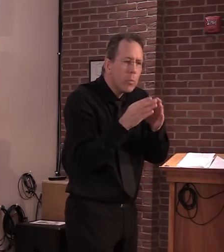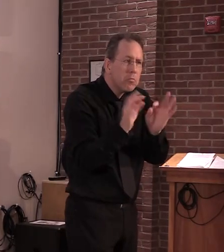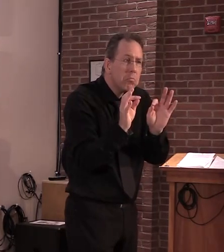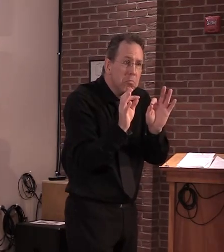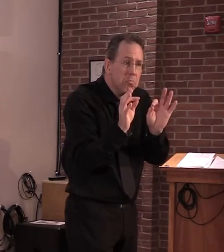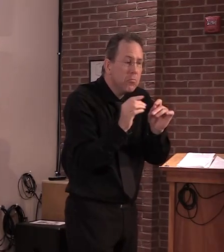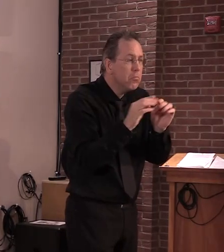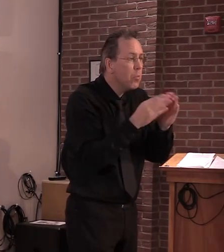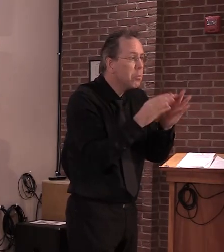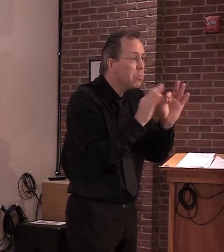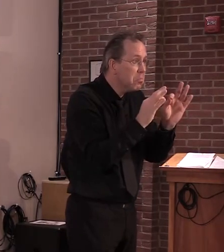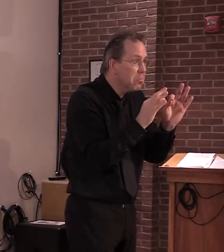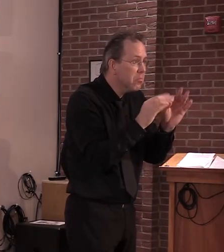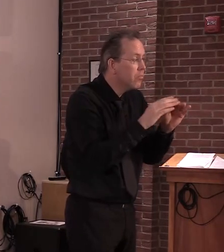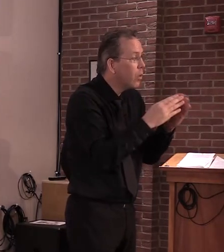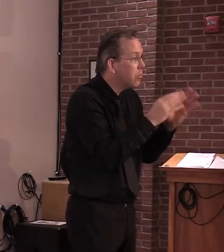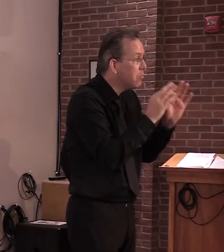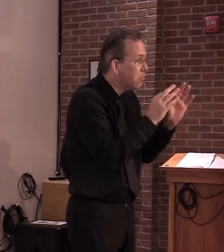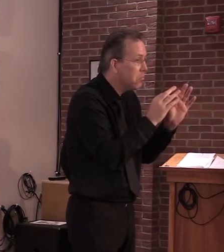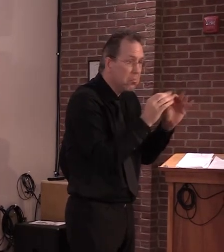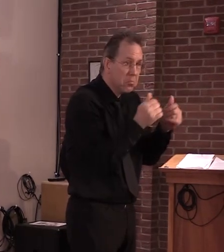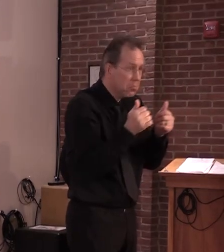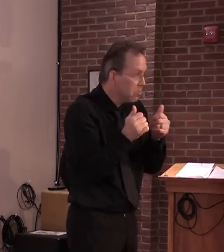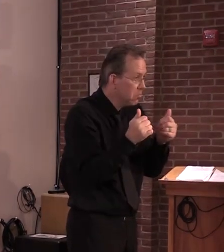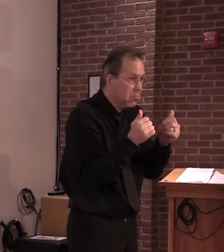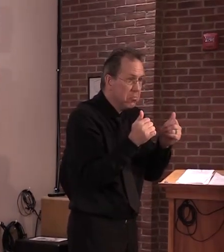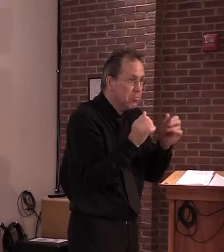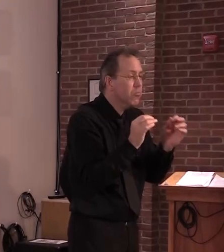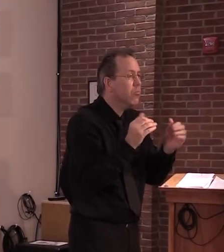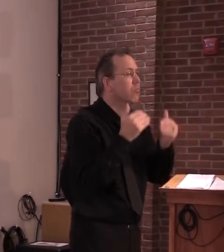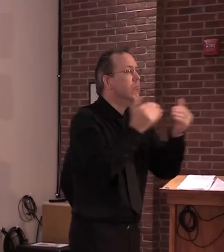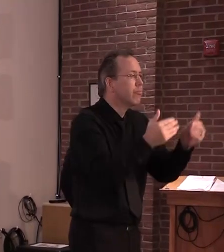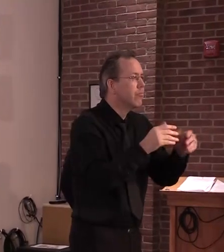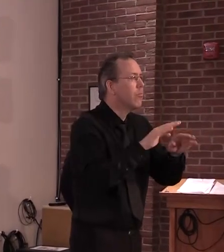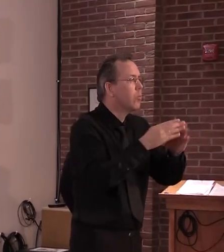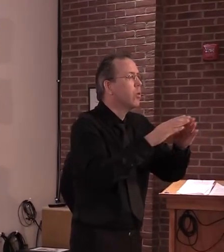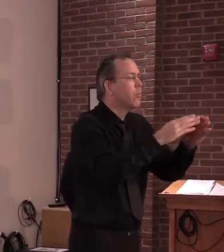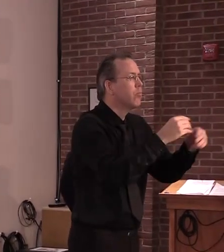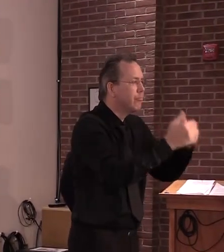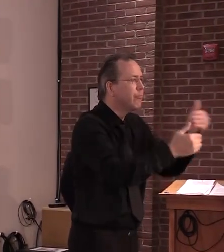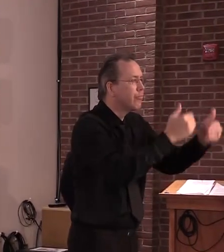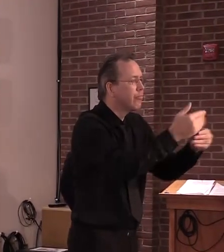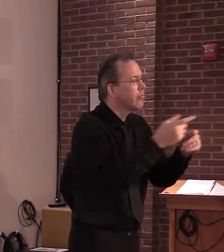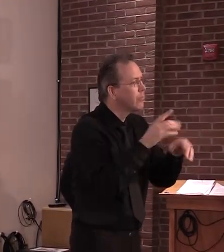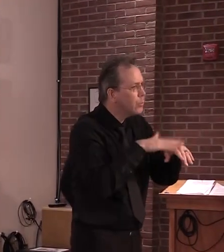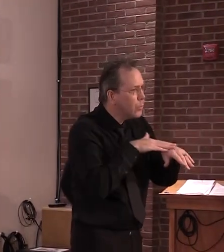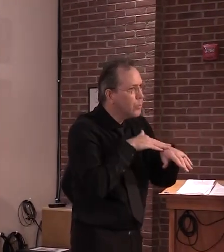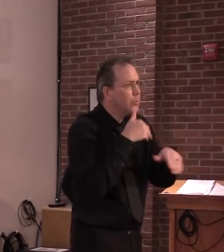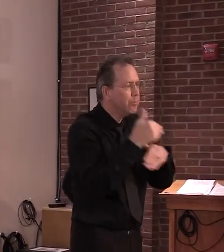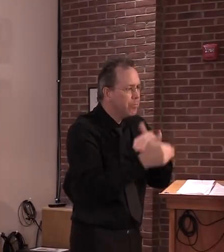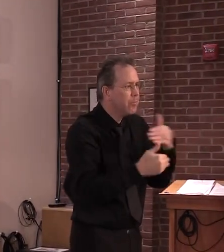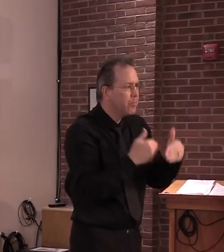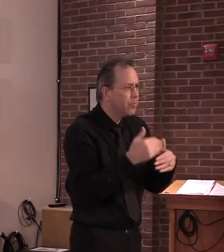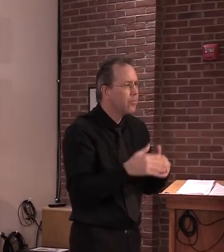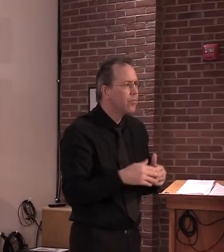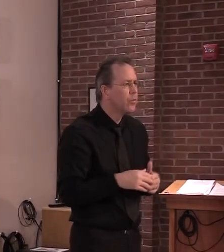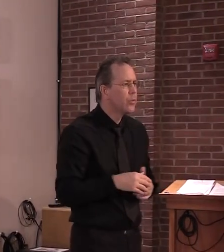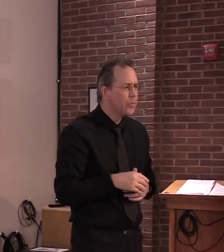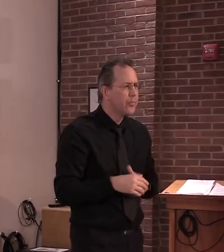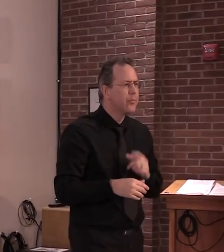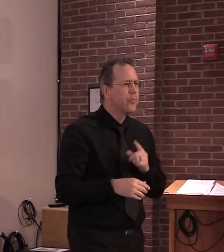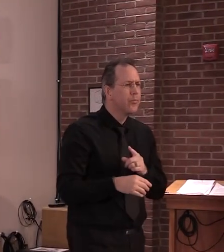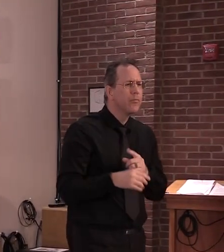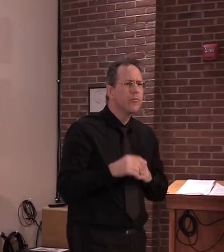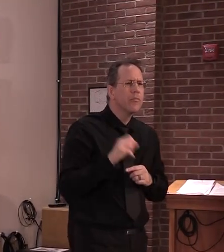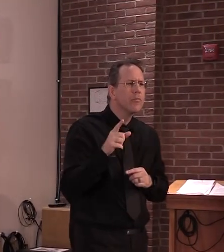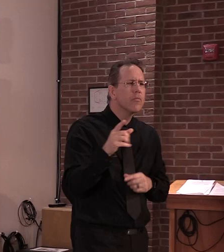And Kat, what was your follow-up question for Secretary Kerouille? Right. The follow-up question, um, was, you know, what kinds